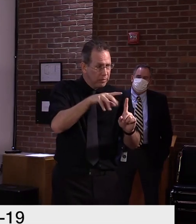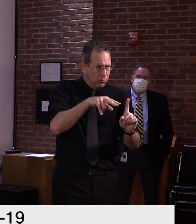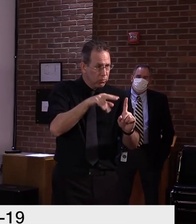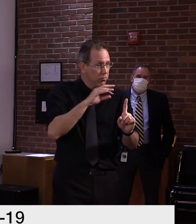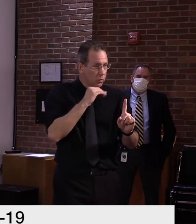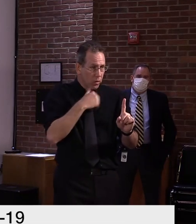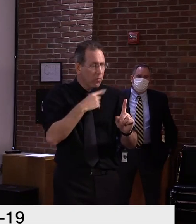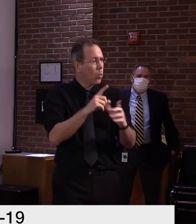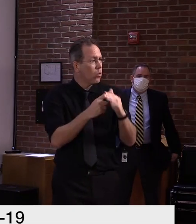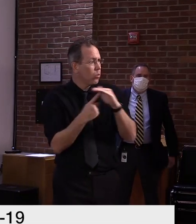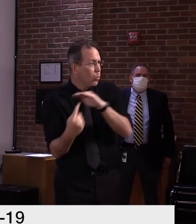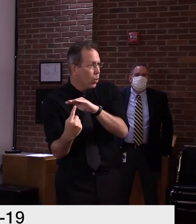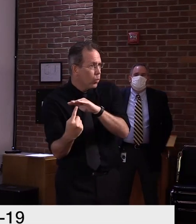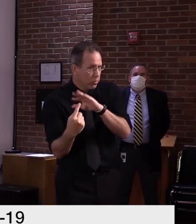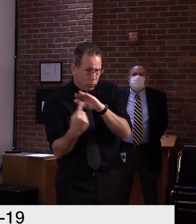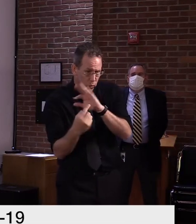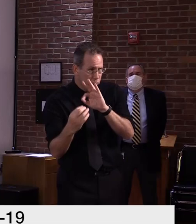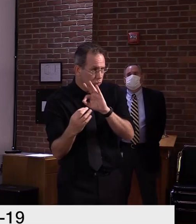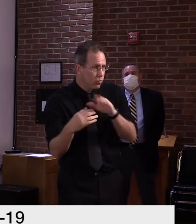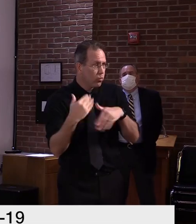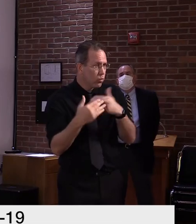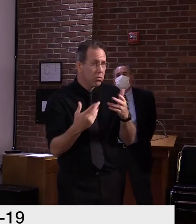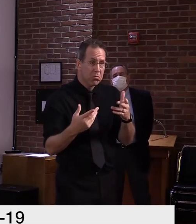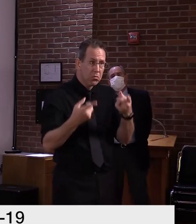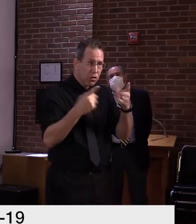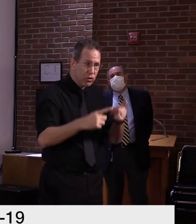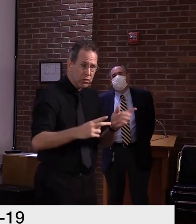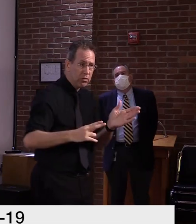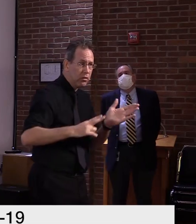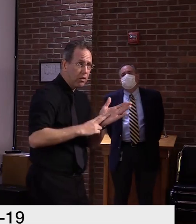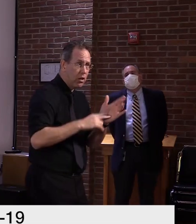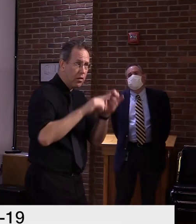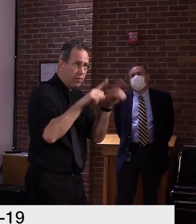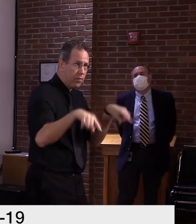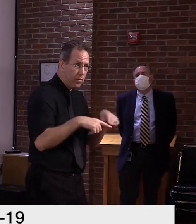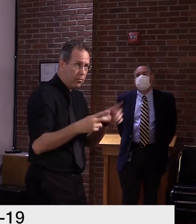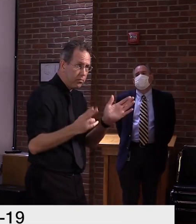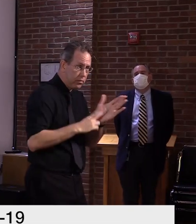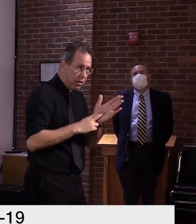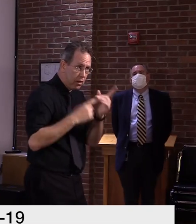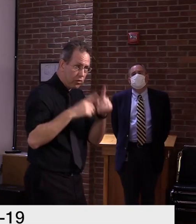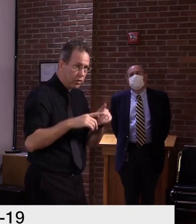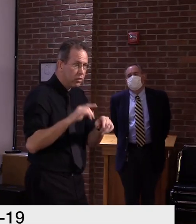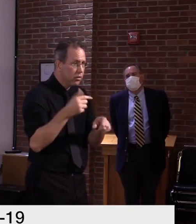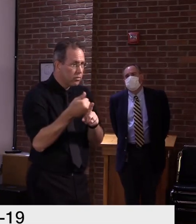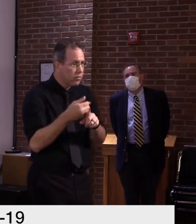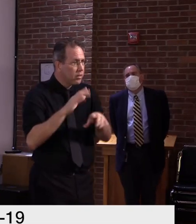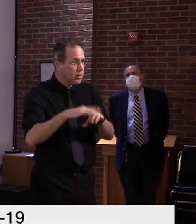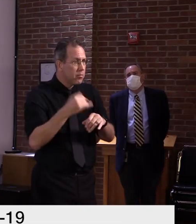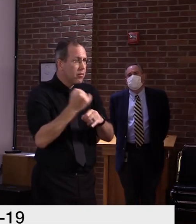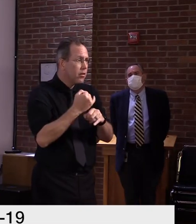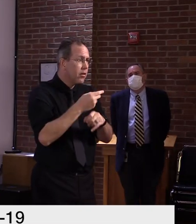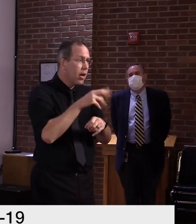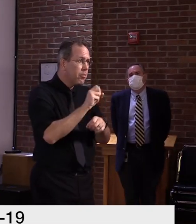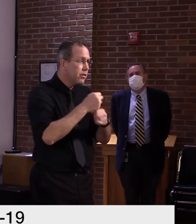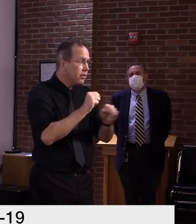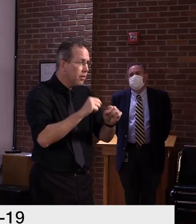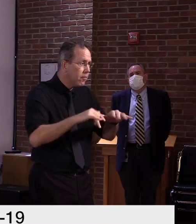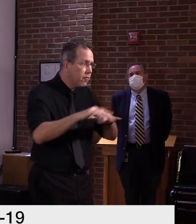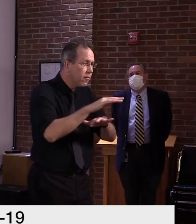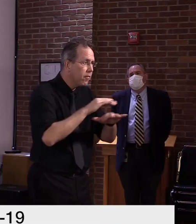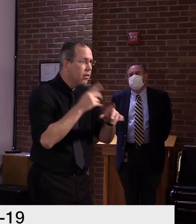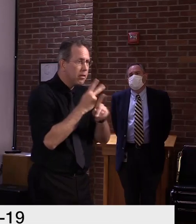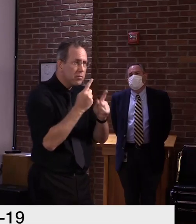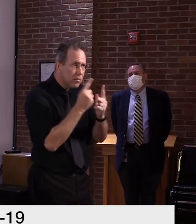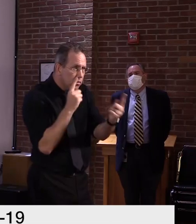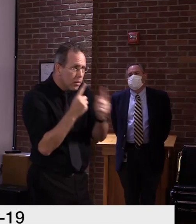so that they will try to keep their campuses as safe as possible from the beginning. Um, and then of course they've